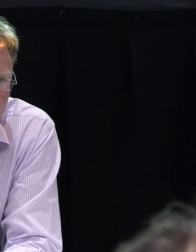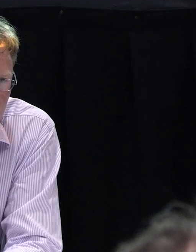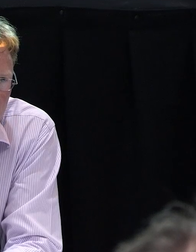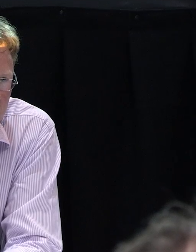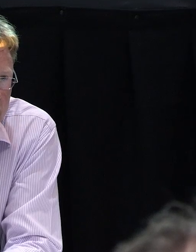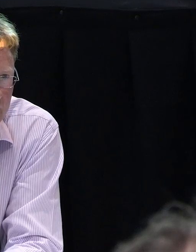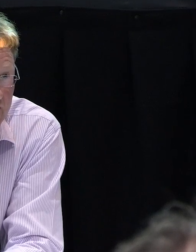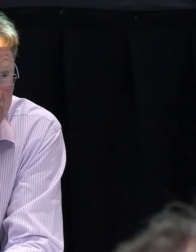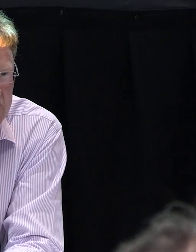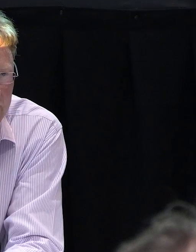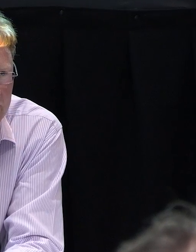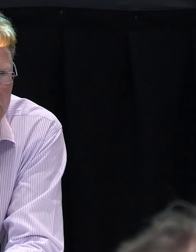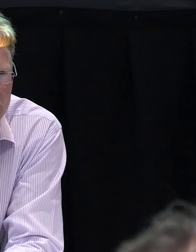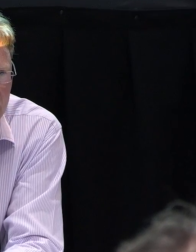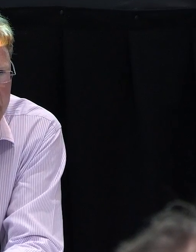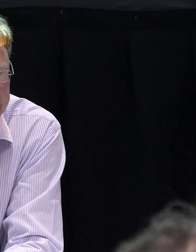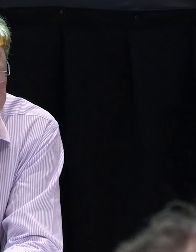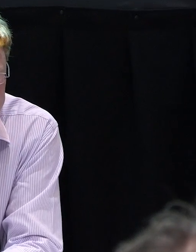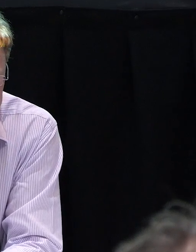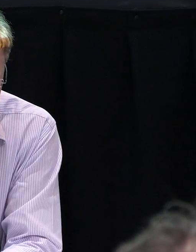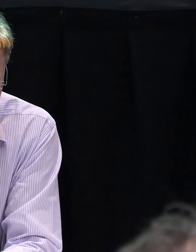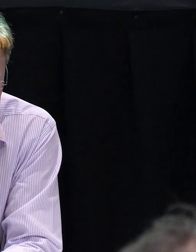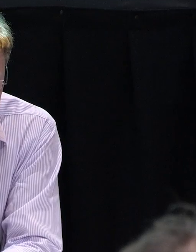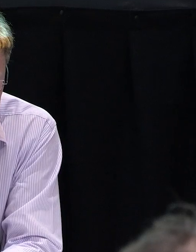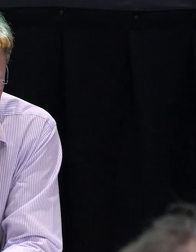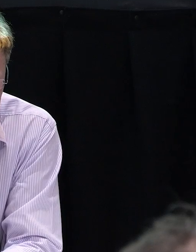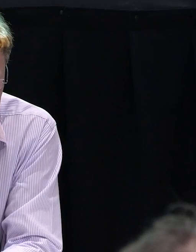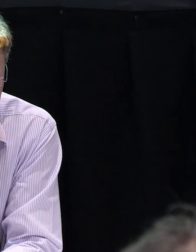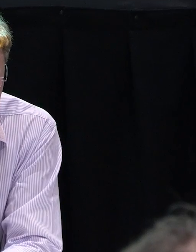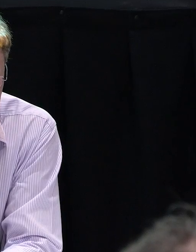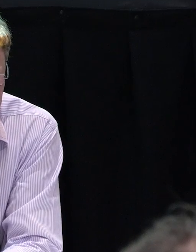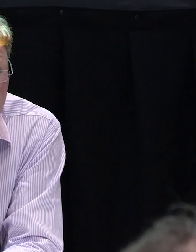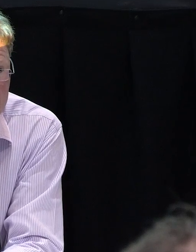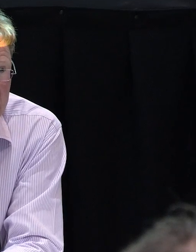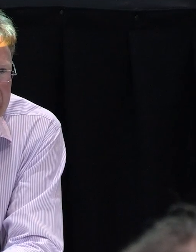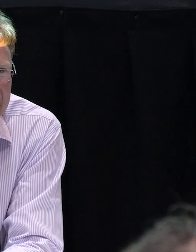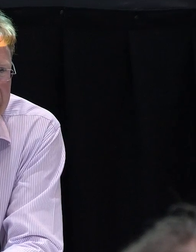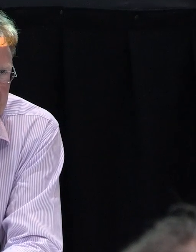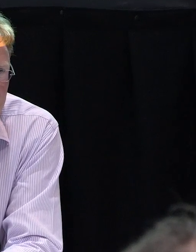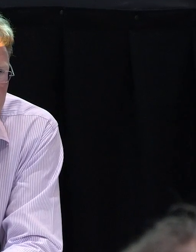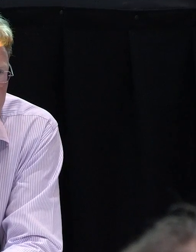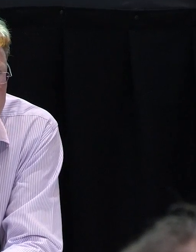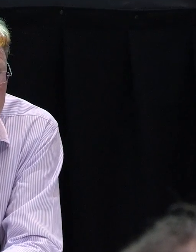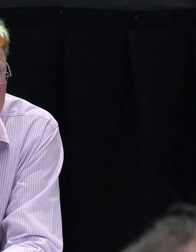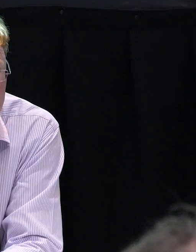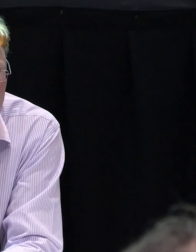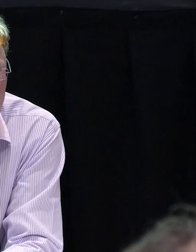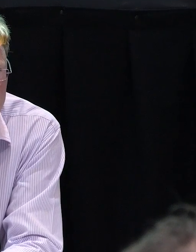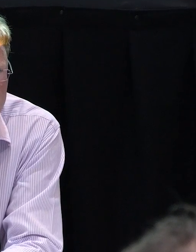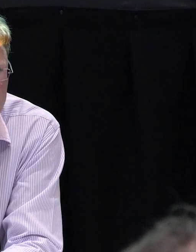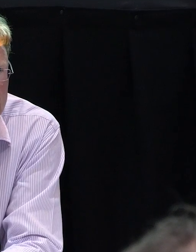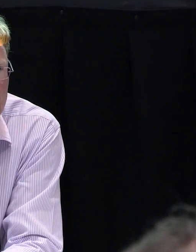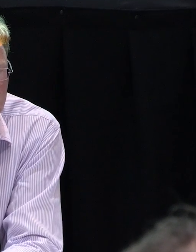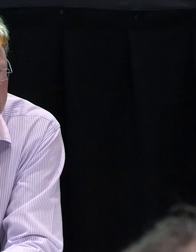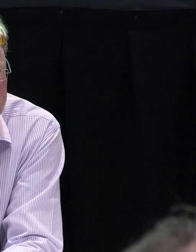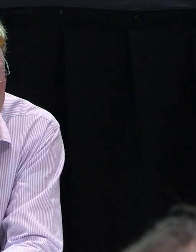It may well be also that there has to be a little bit of grout, in effect, pumped underneath the slab, to lift one